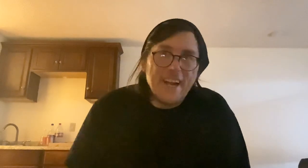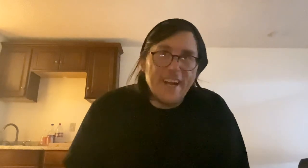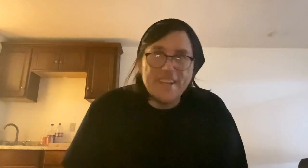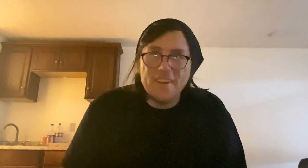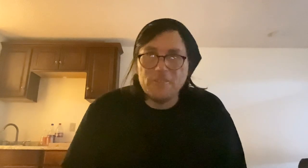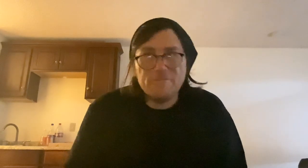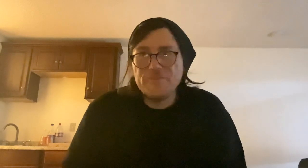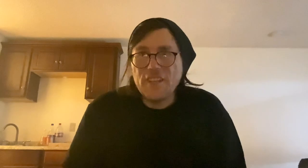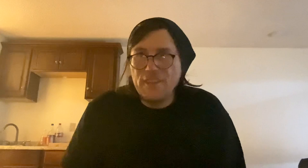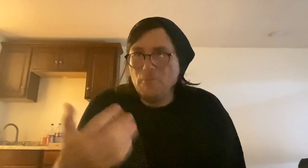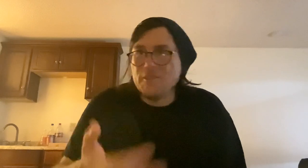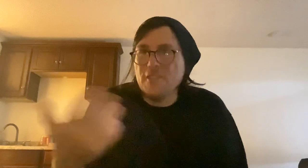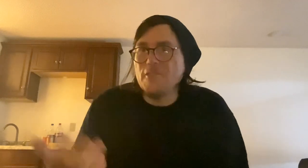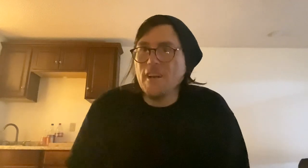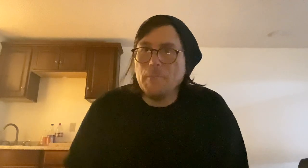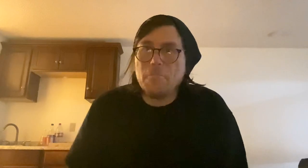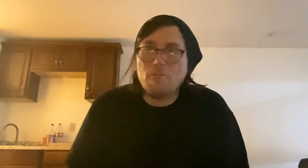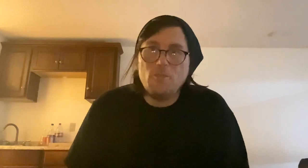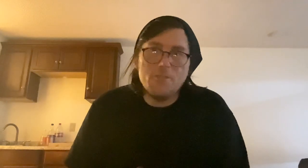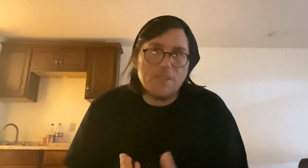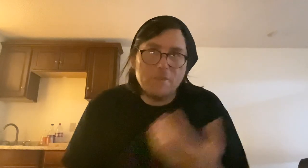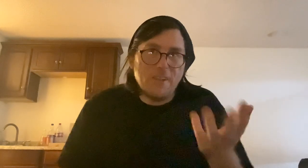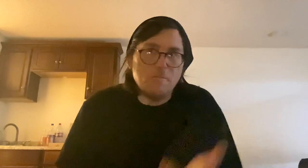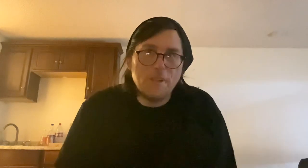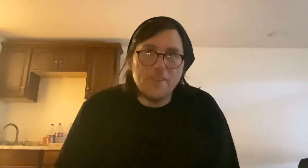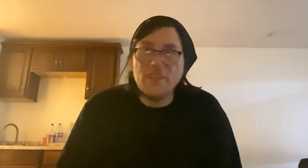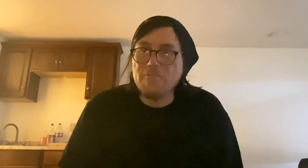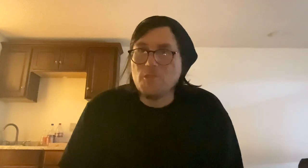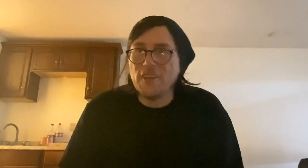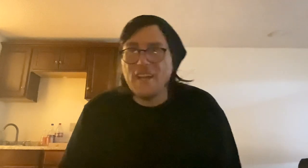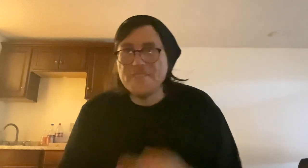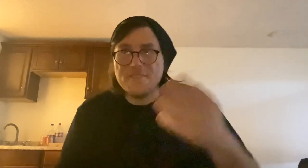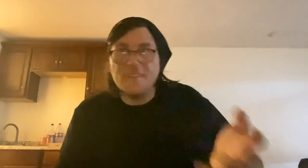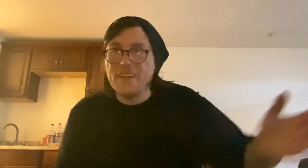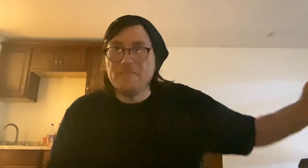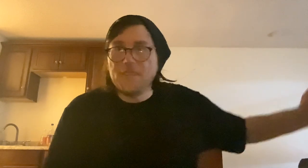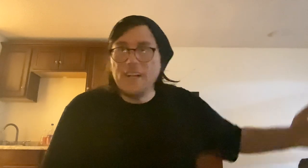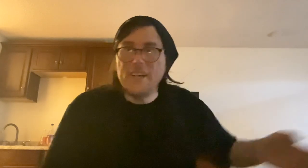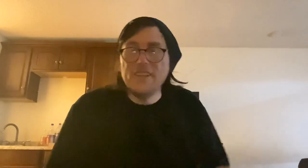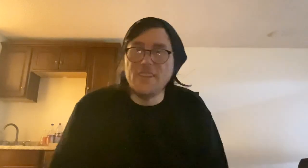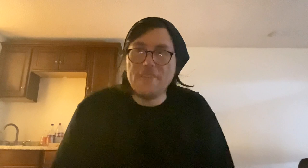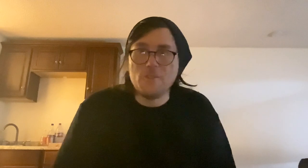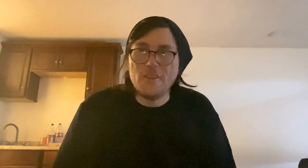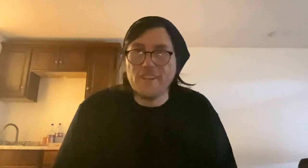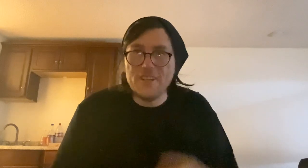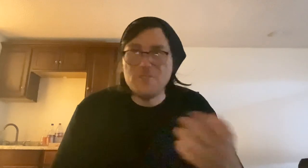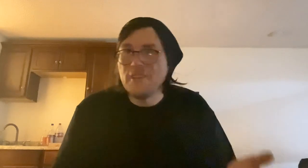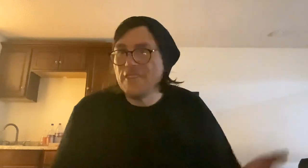You know, they will teach you how to make portfolio. Same thing with life drawing classes. A lot of life drawing, 2D and